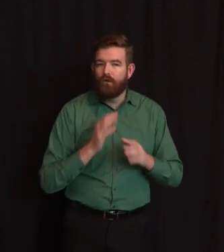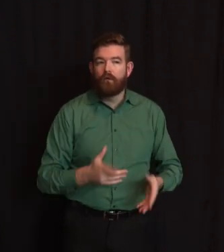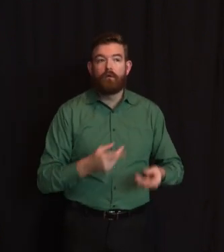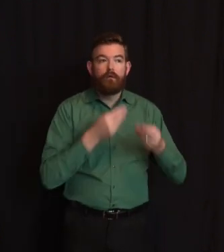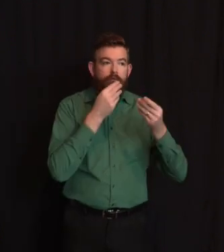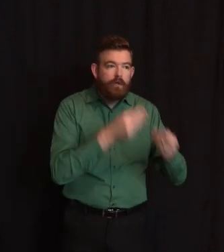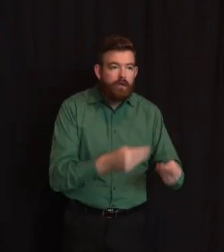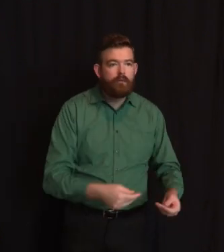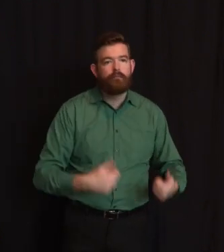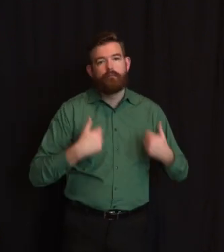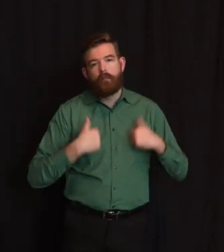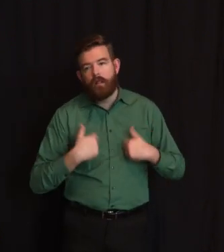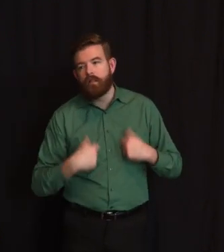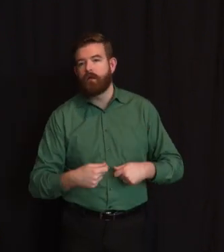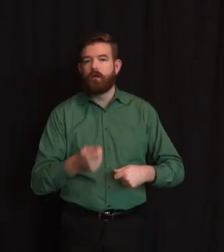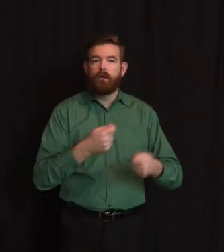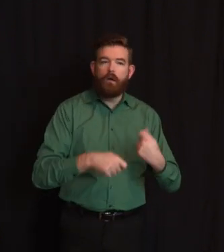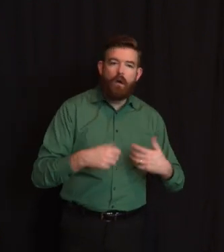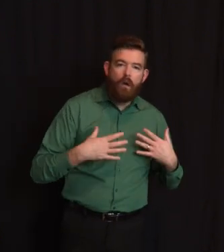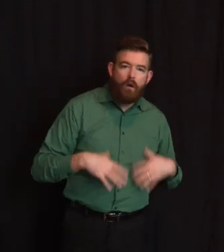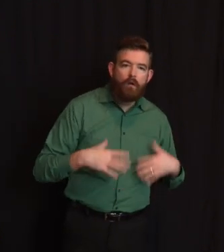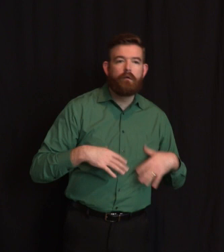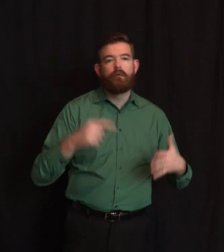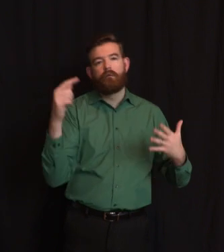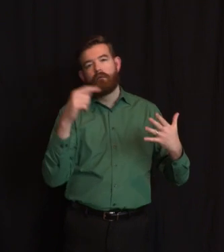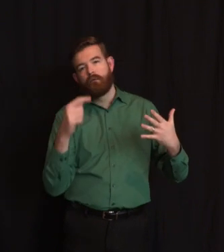and leads from our volunteer portal.